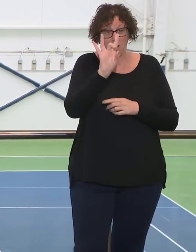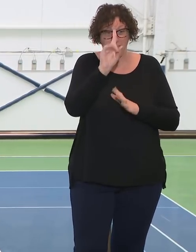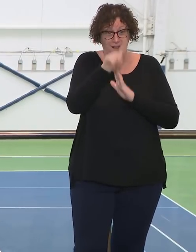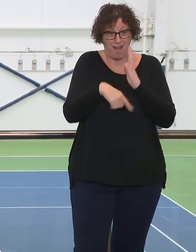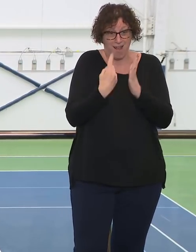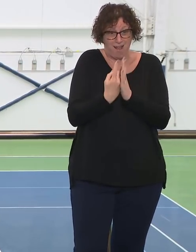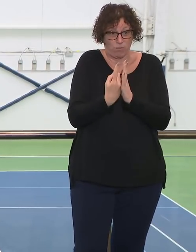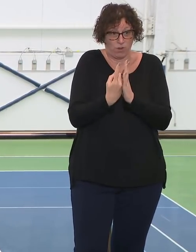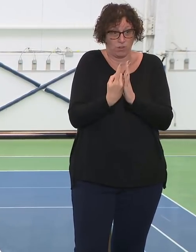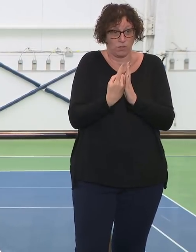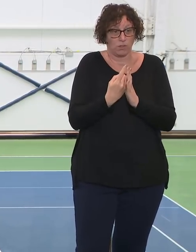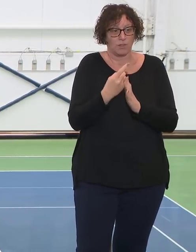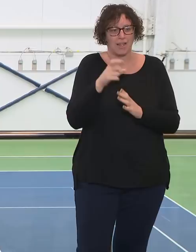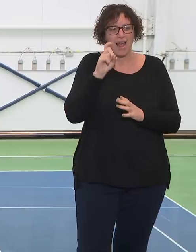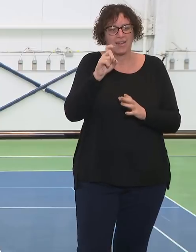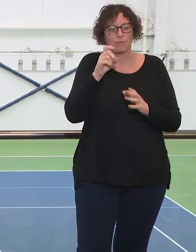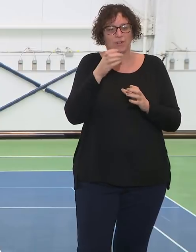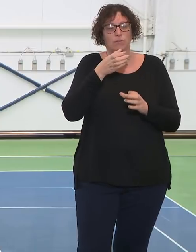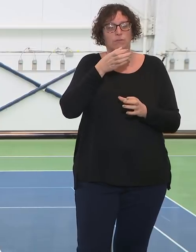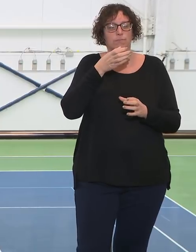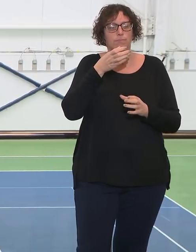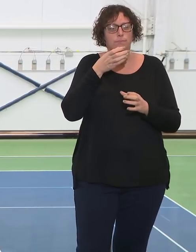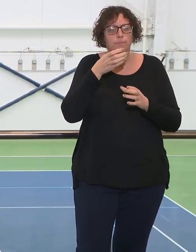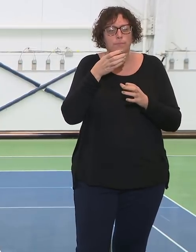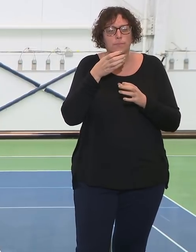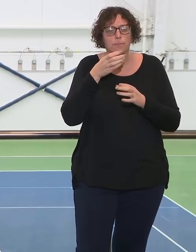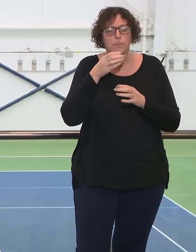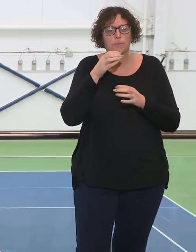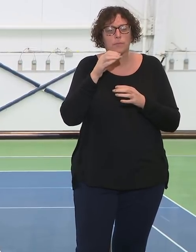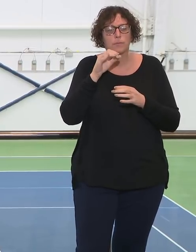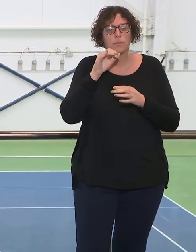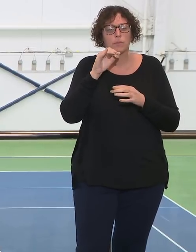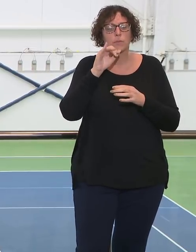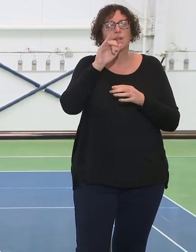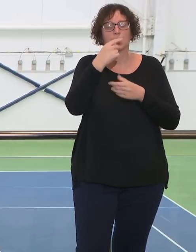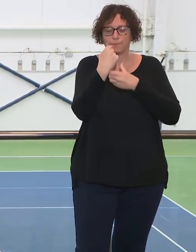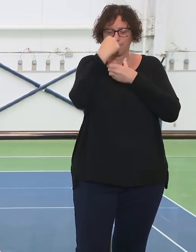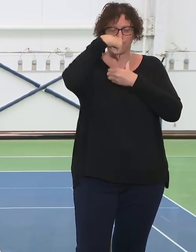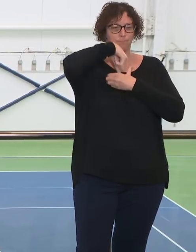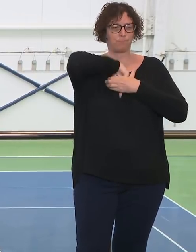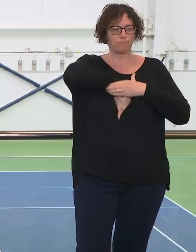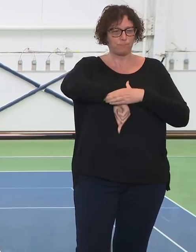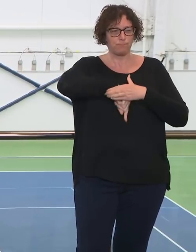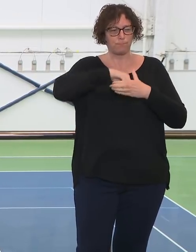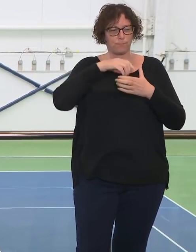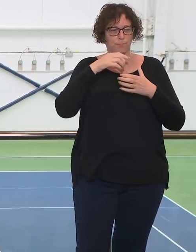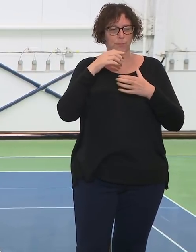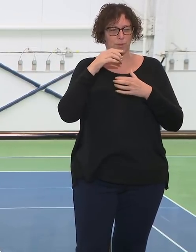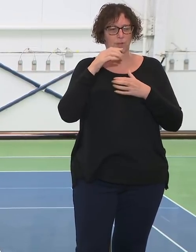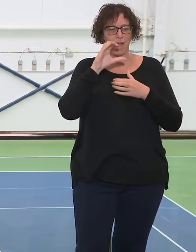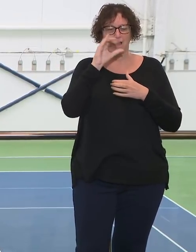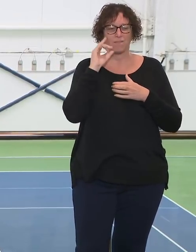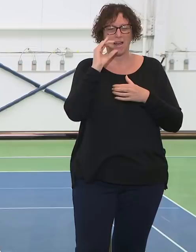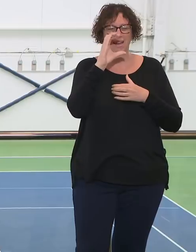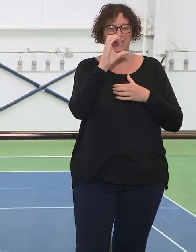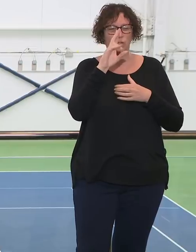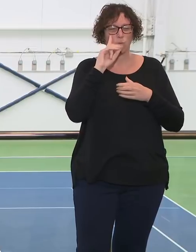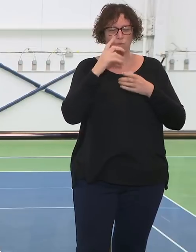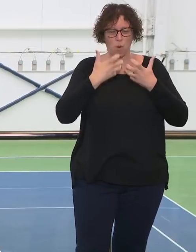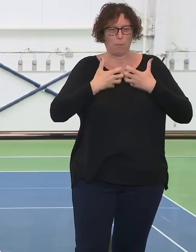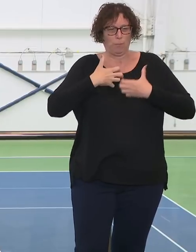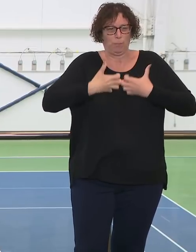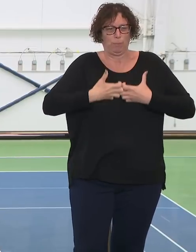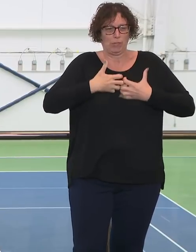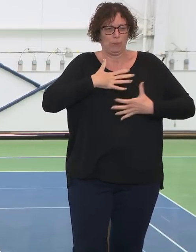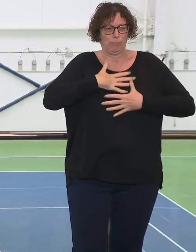past four days. And that is way more than normal for an emergency department, even a level one trauma center like